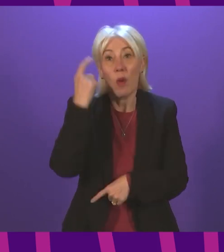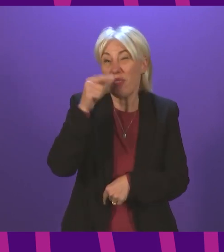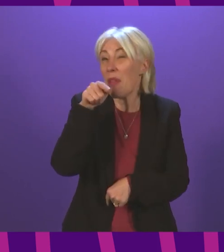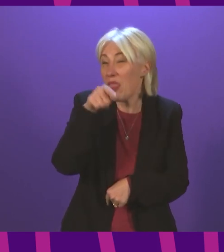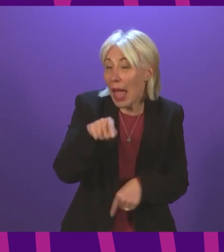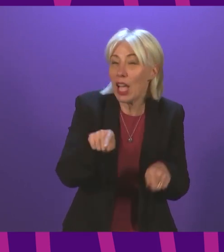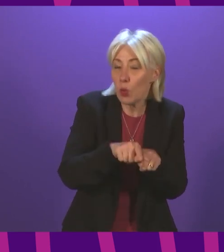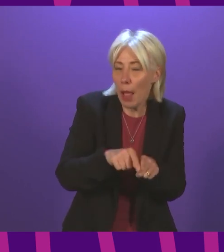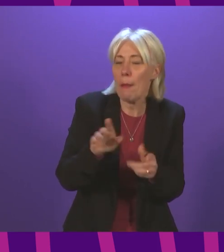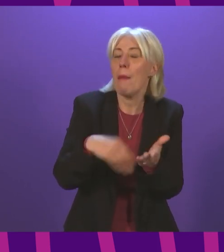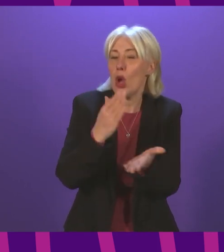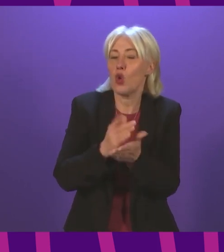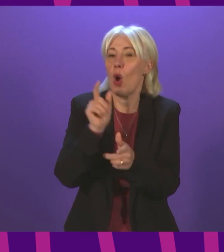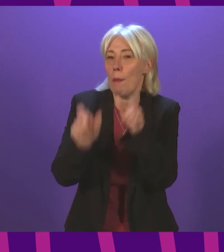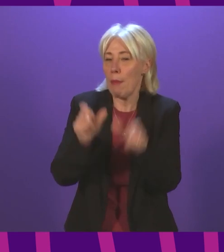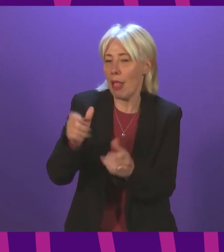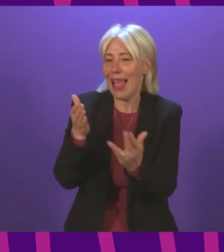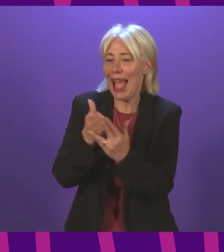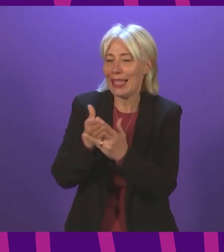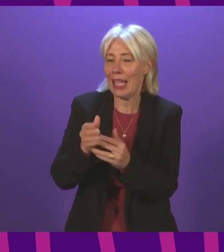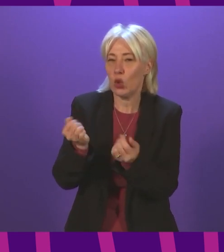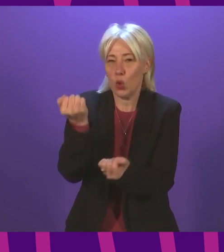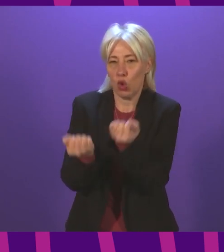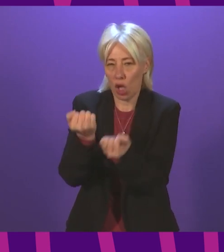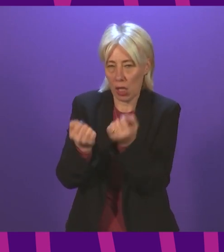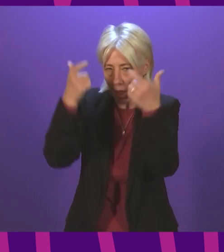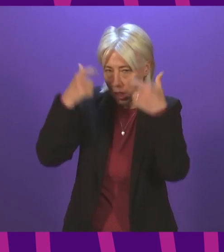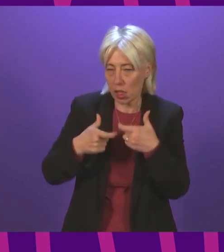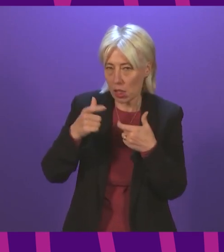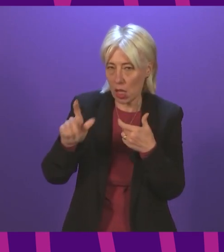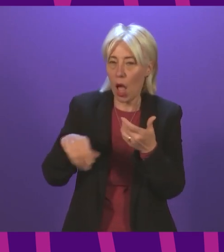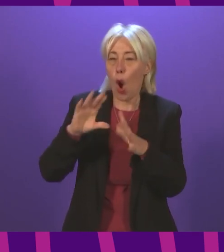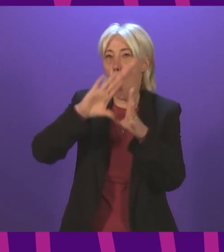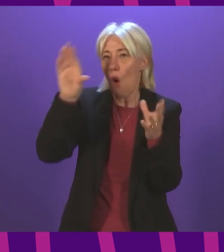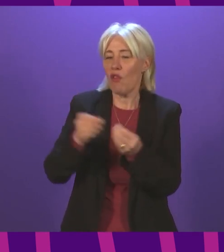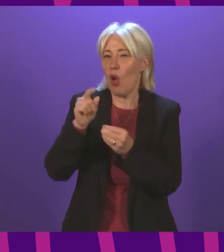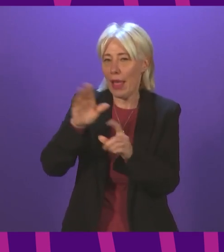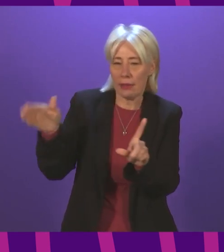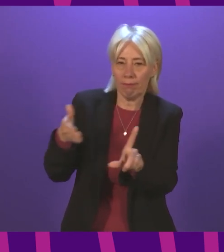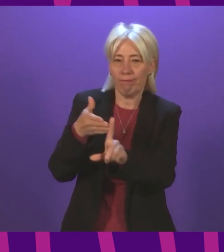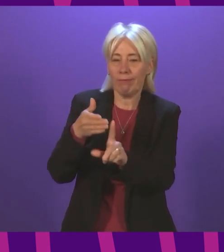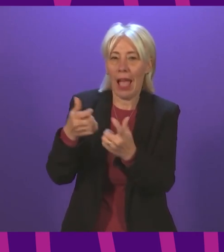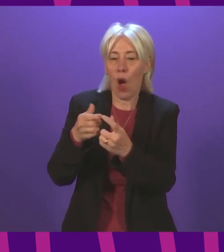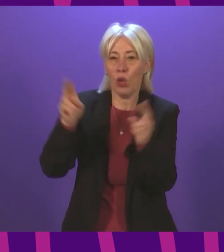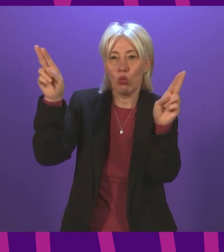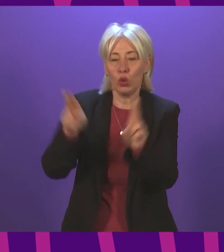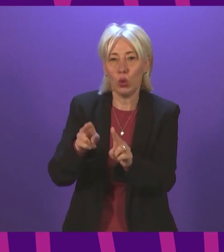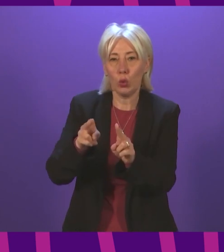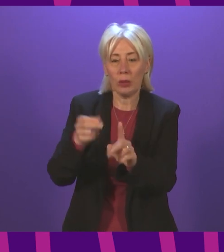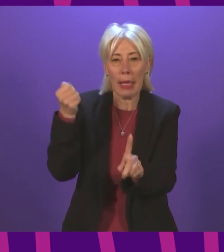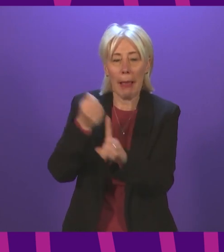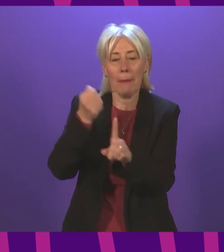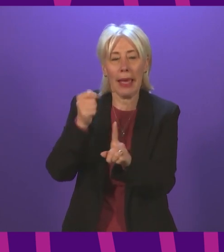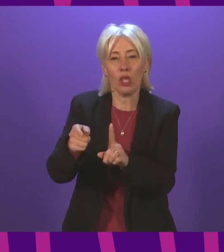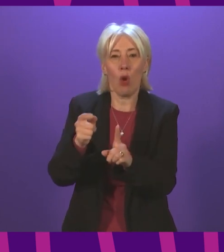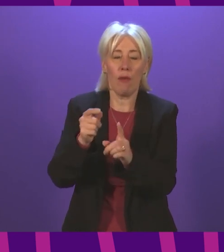but making sure people have access to justice is an important part of this overall approach to reducing the impact of domestic abuse